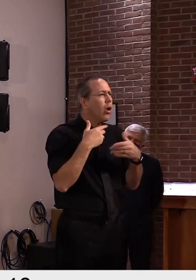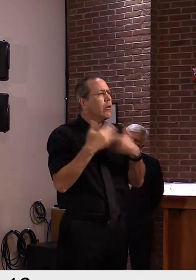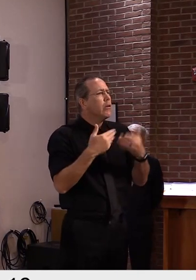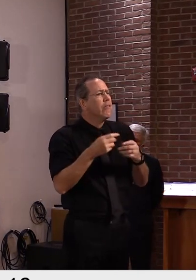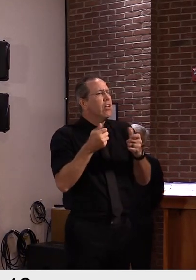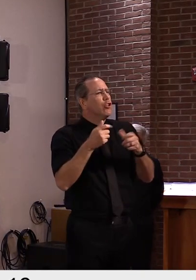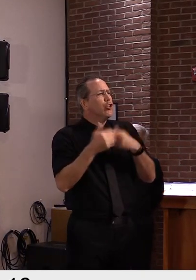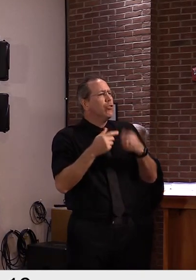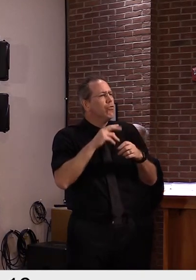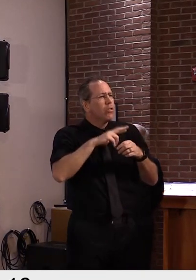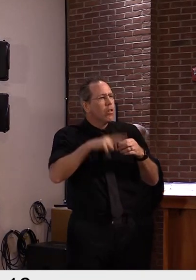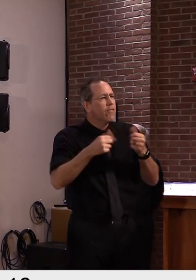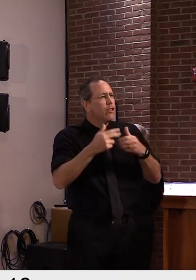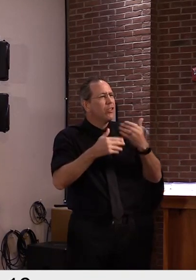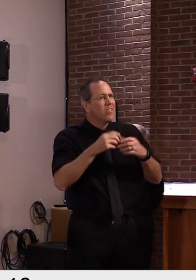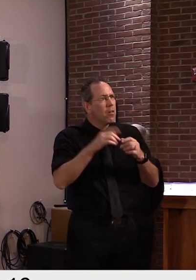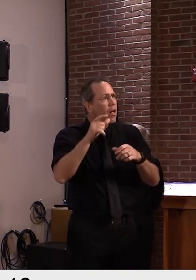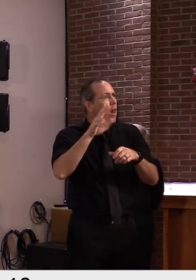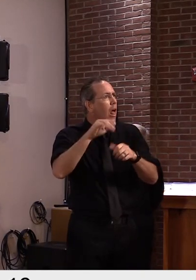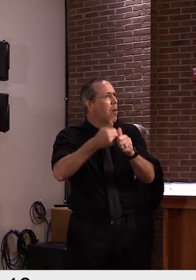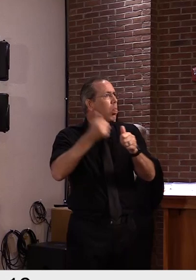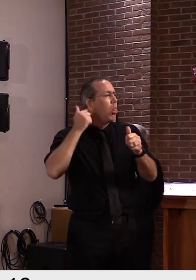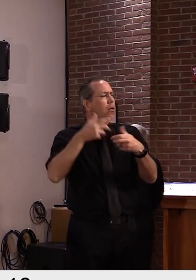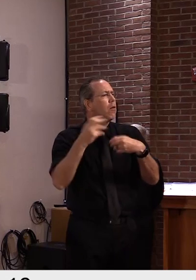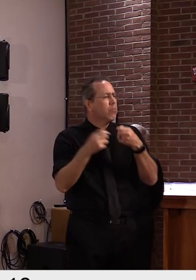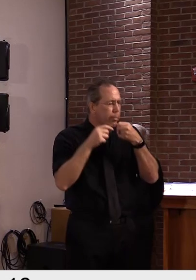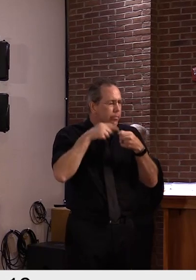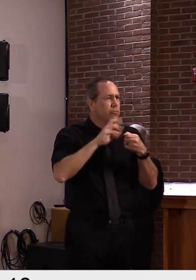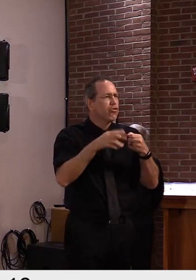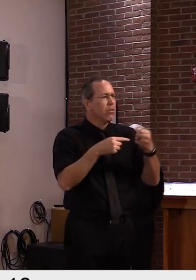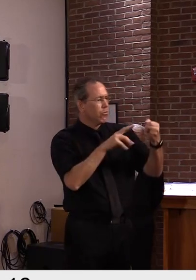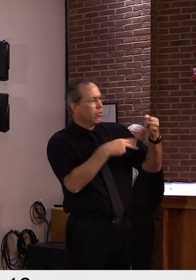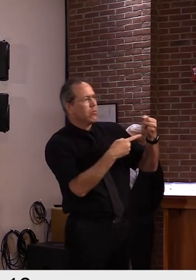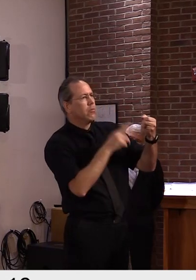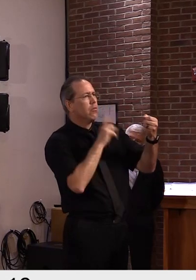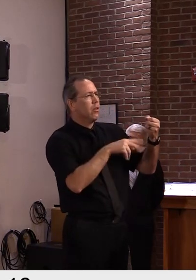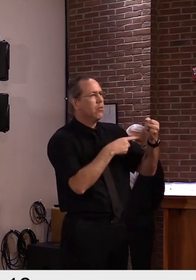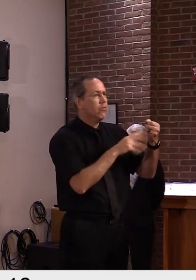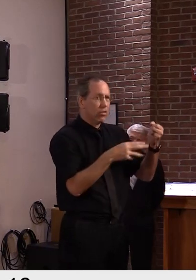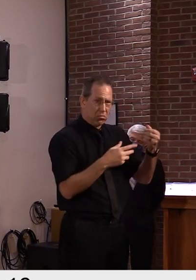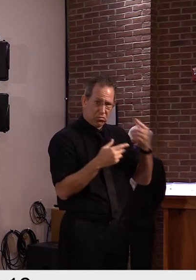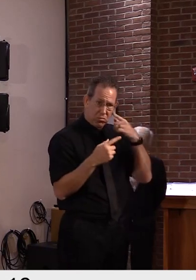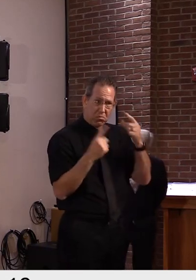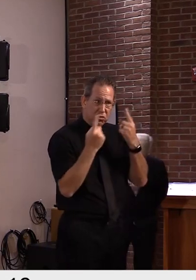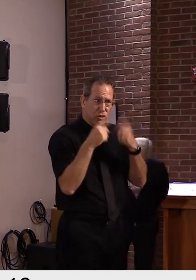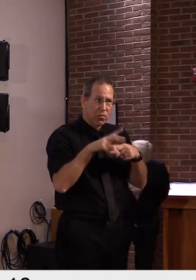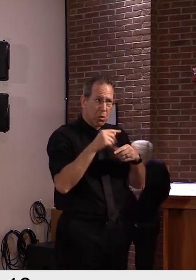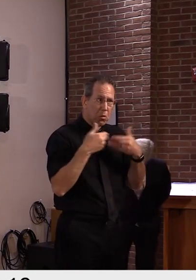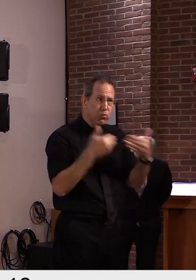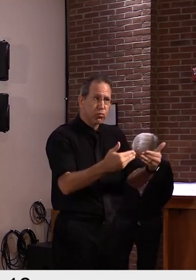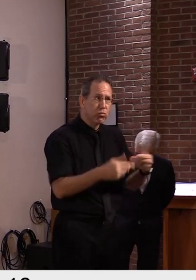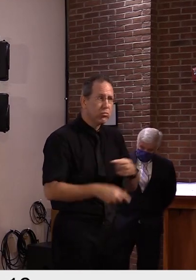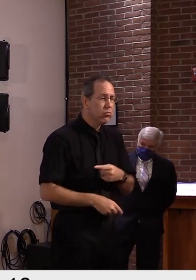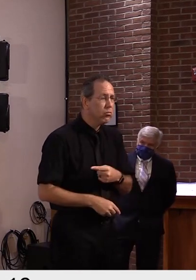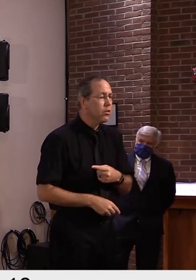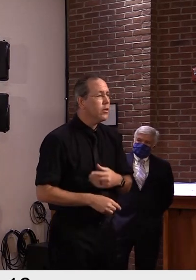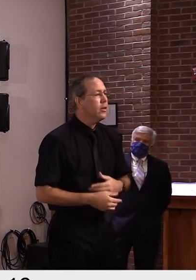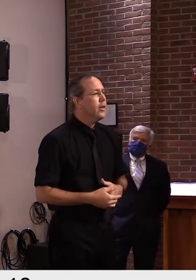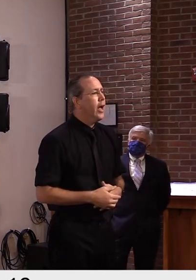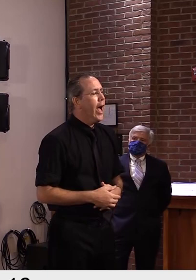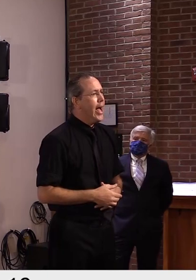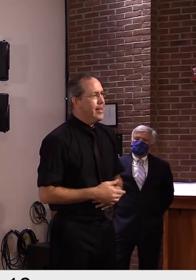ask me that question at a future press conference, because literally yesterday I tasked my public health lab and